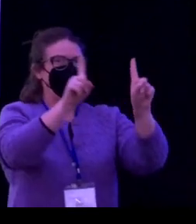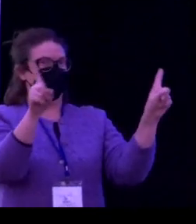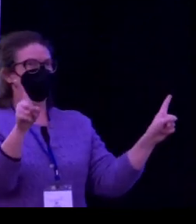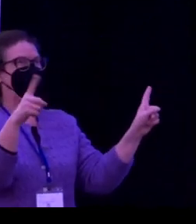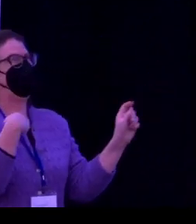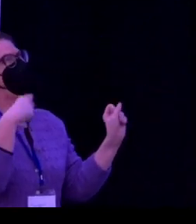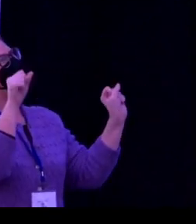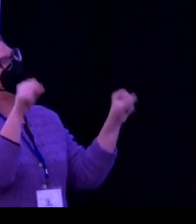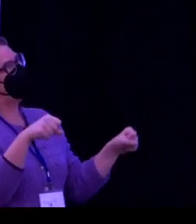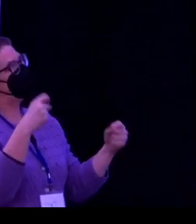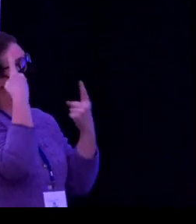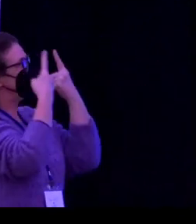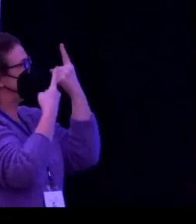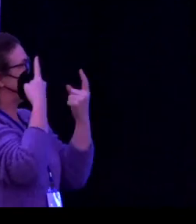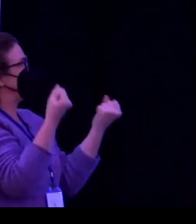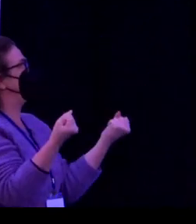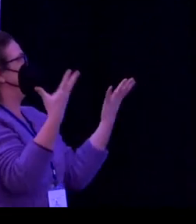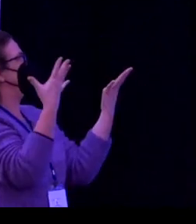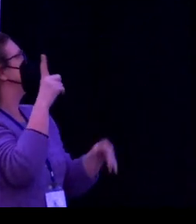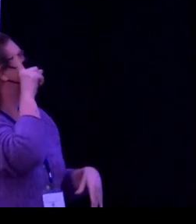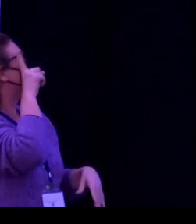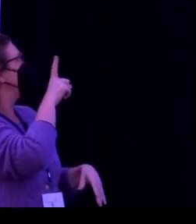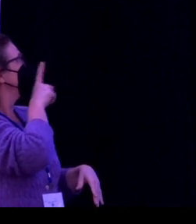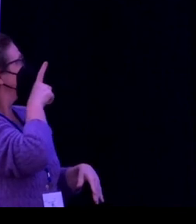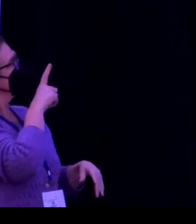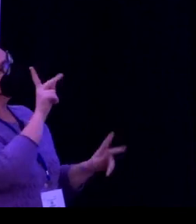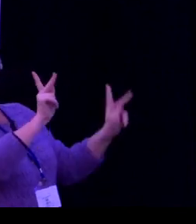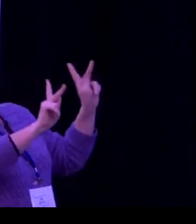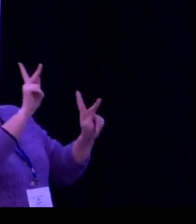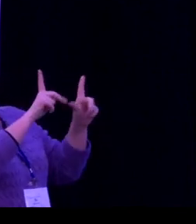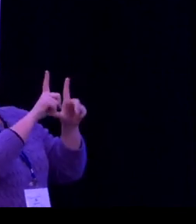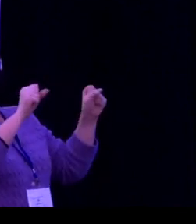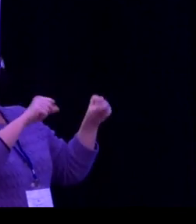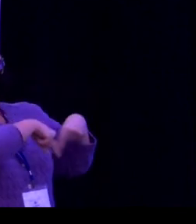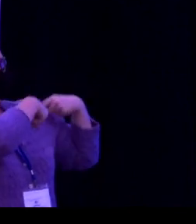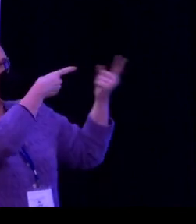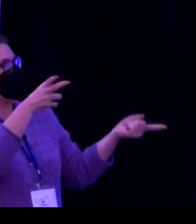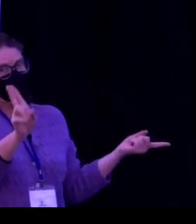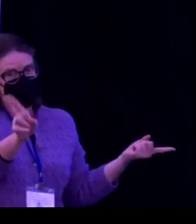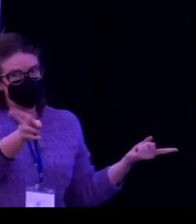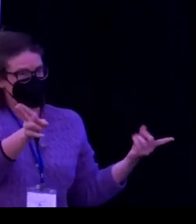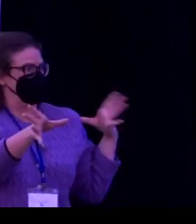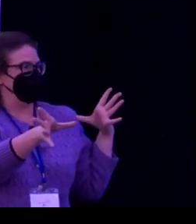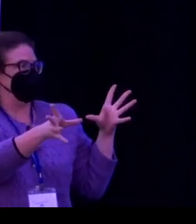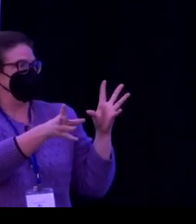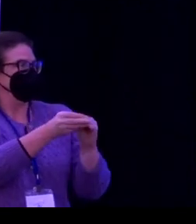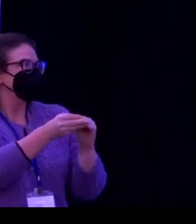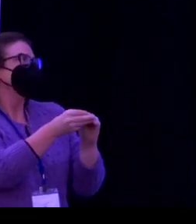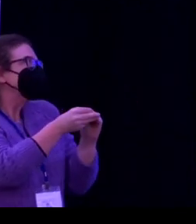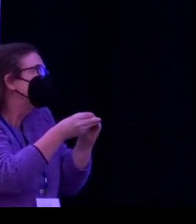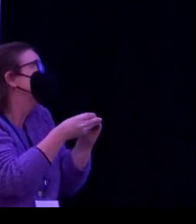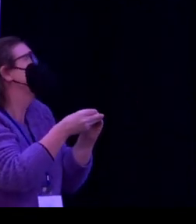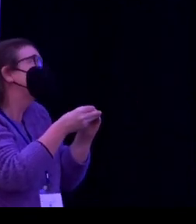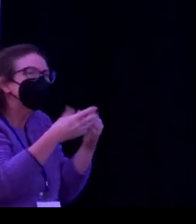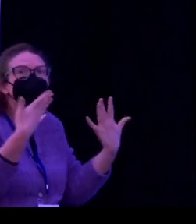This is a guess of mine. But I could also then think about how many deaf linguists there have